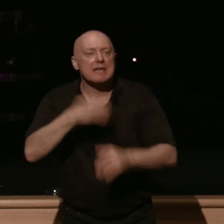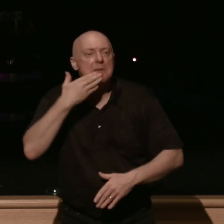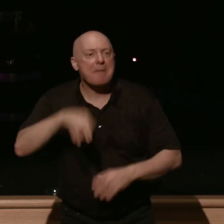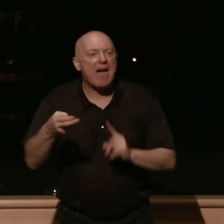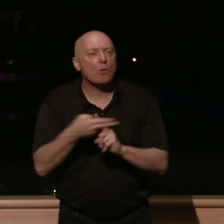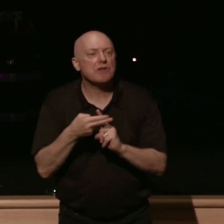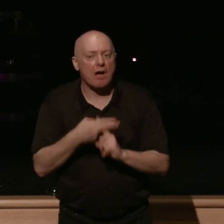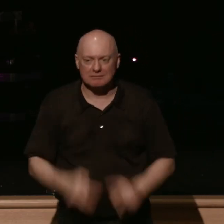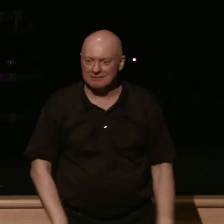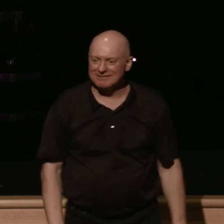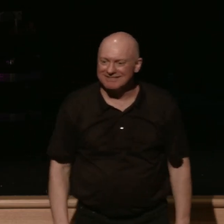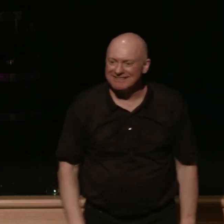when that comes